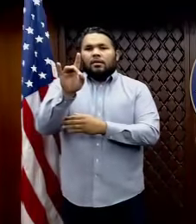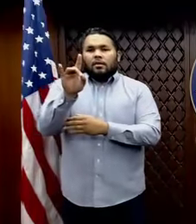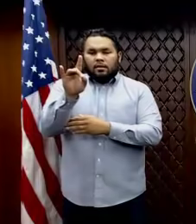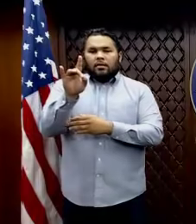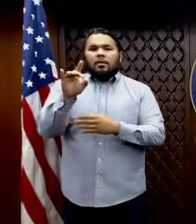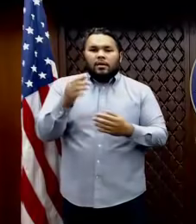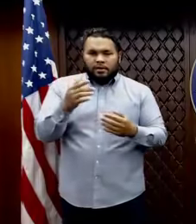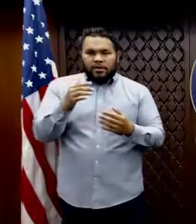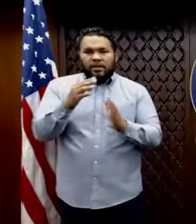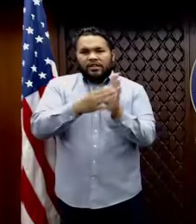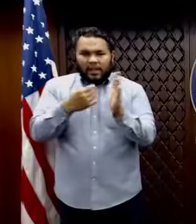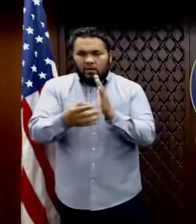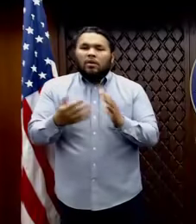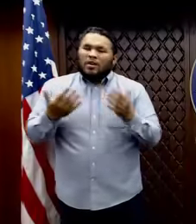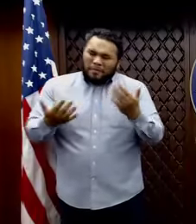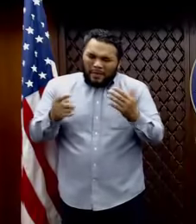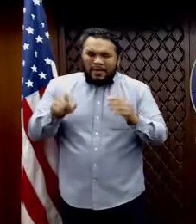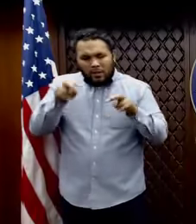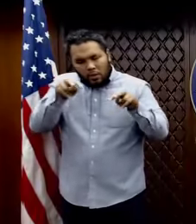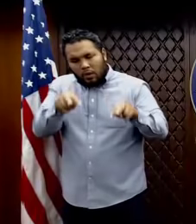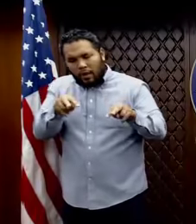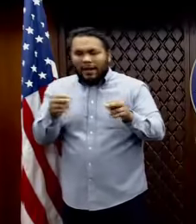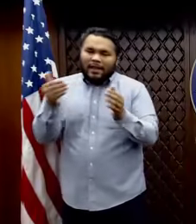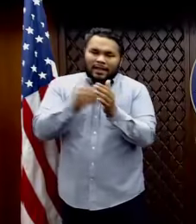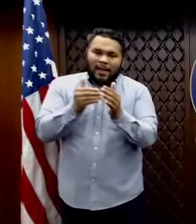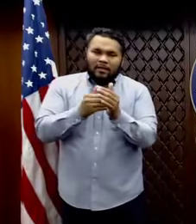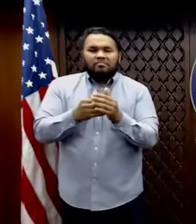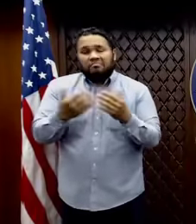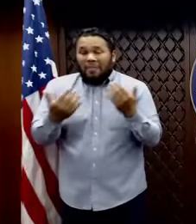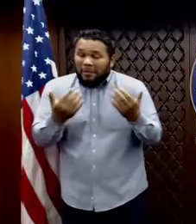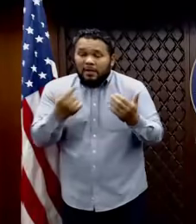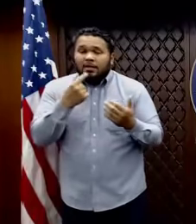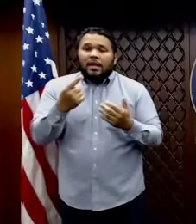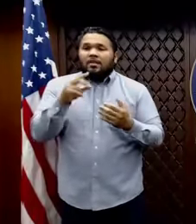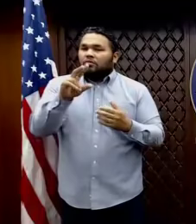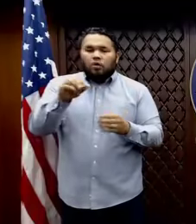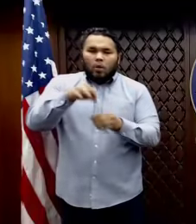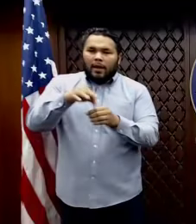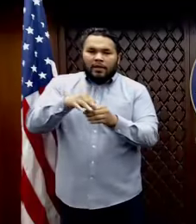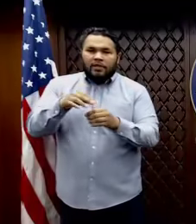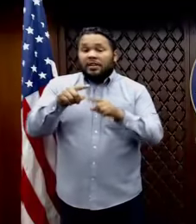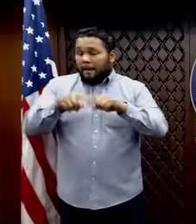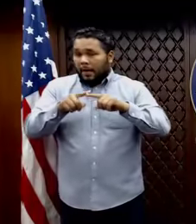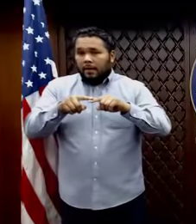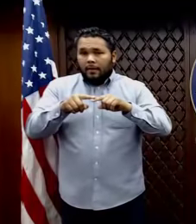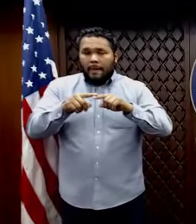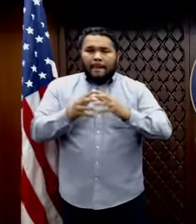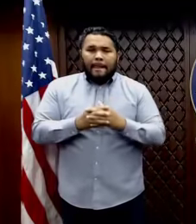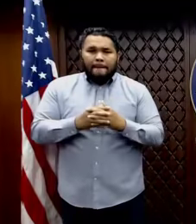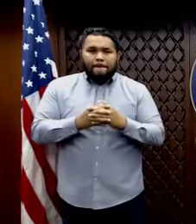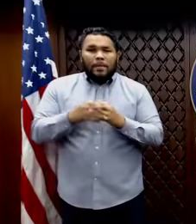again and just say no election, depending on whether we are going to, um,